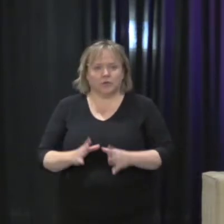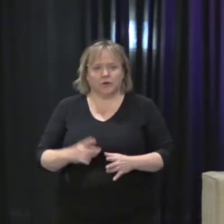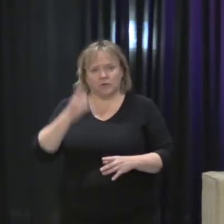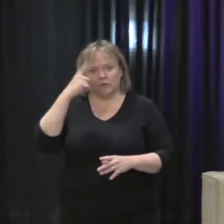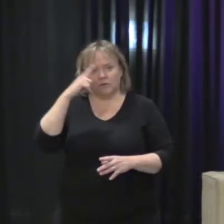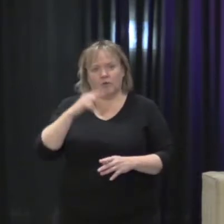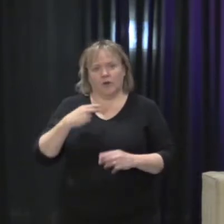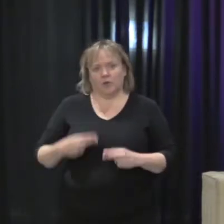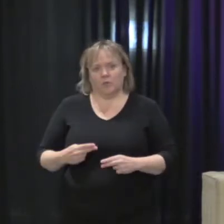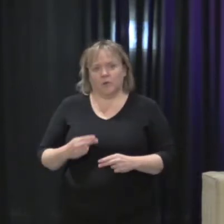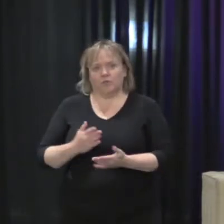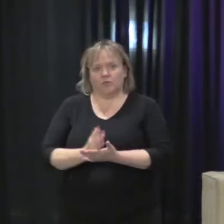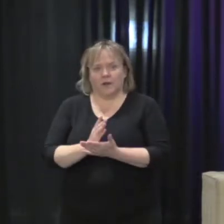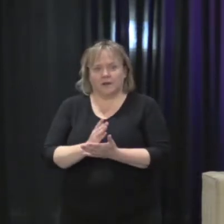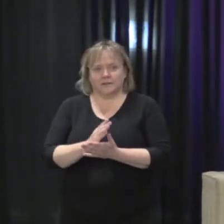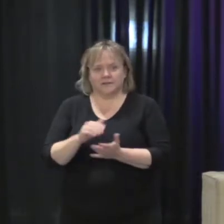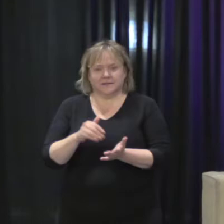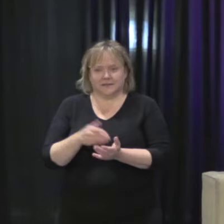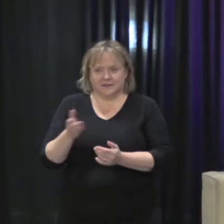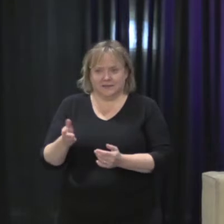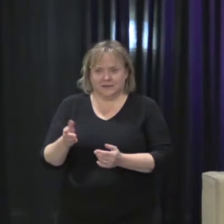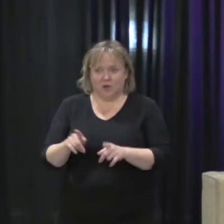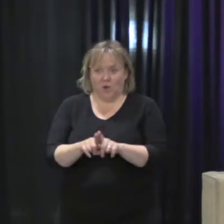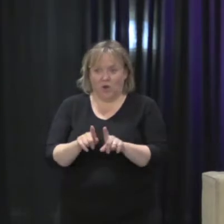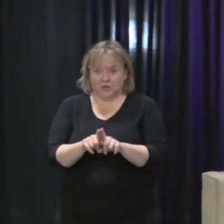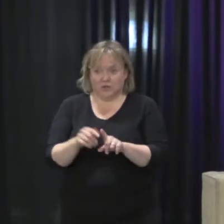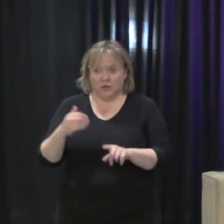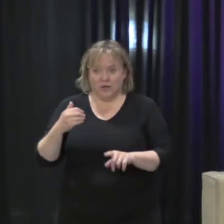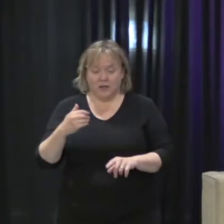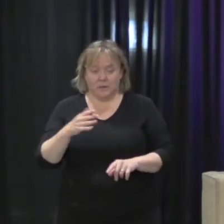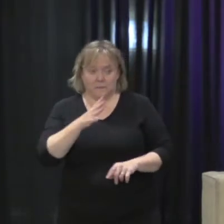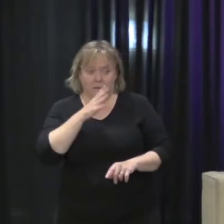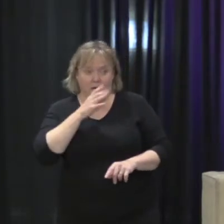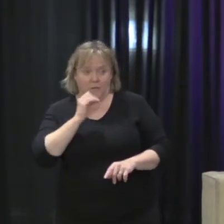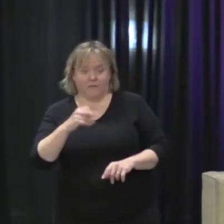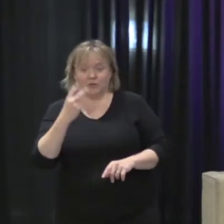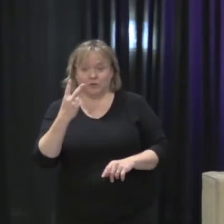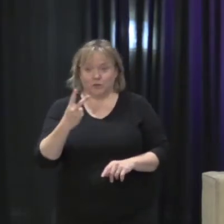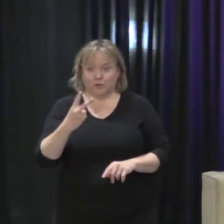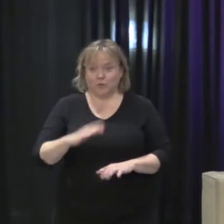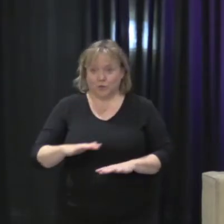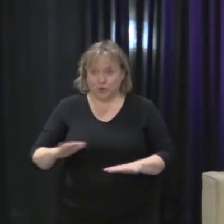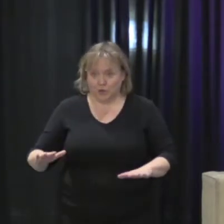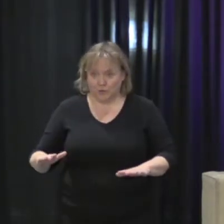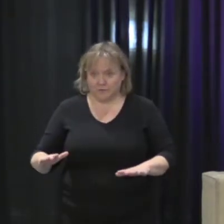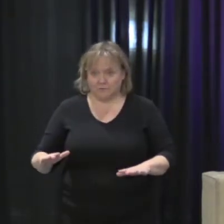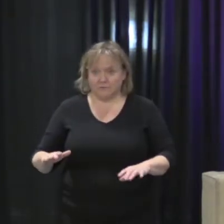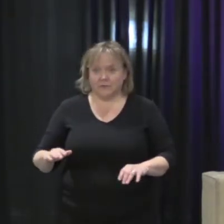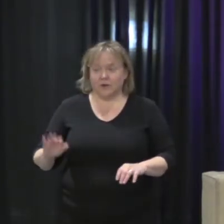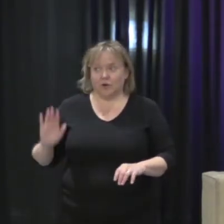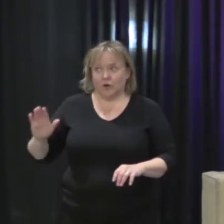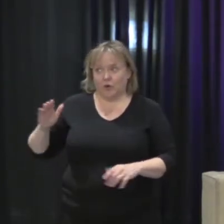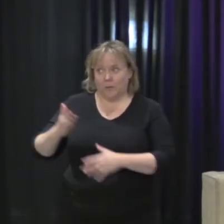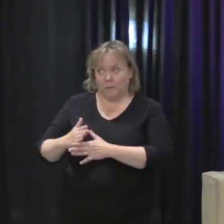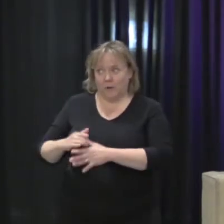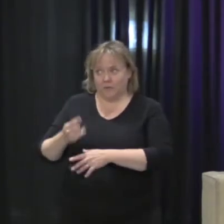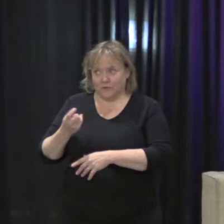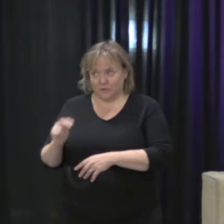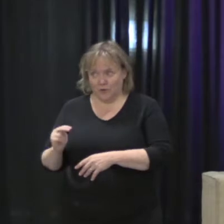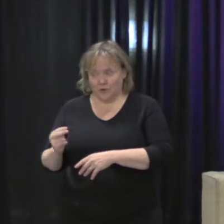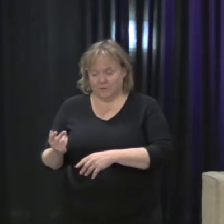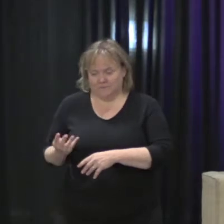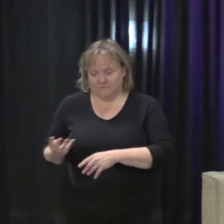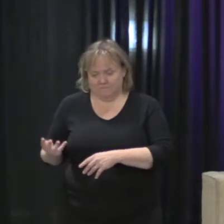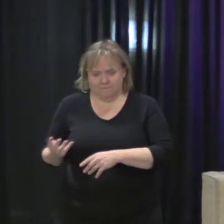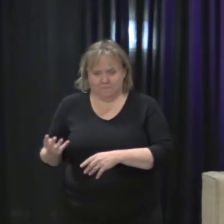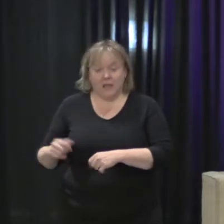mother of two exhilarating, exhausting, joyful children she shares with her partner, Sean. She lives in Florida,